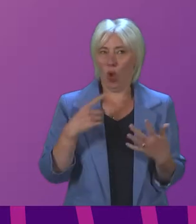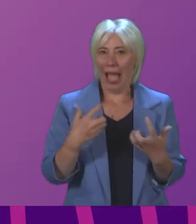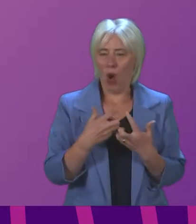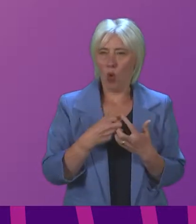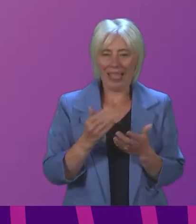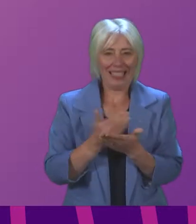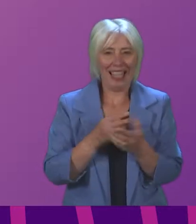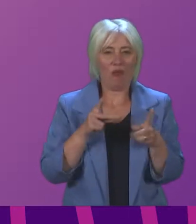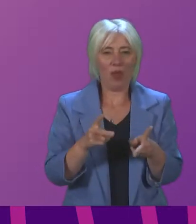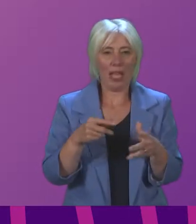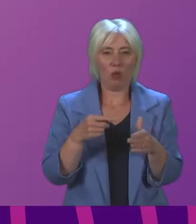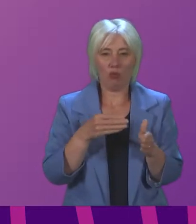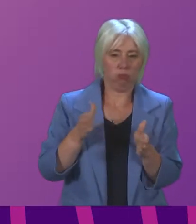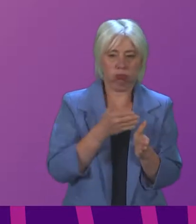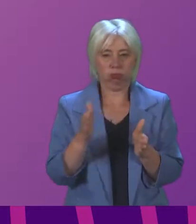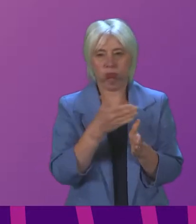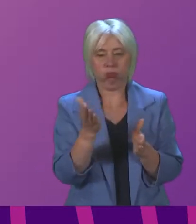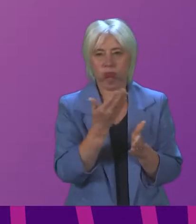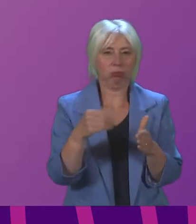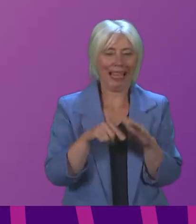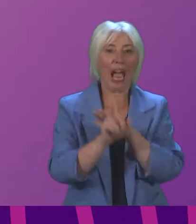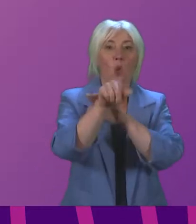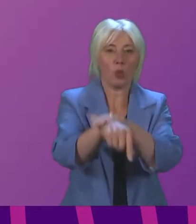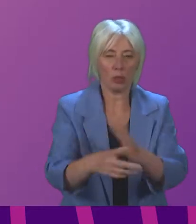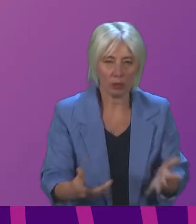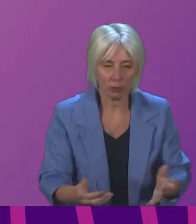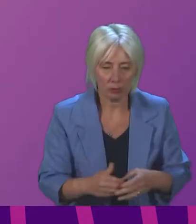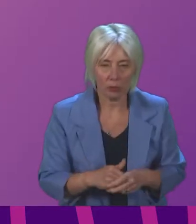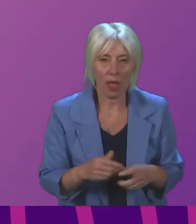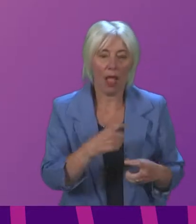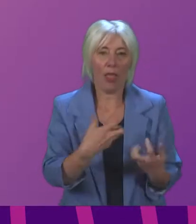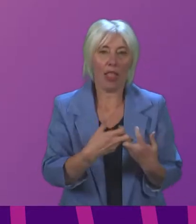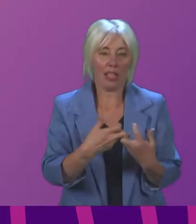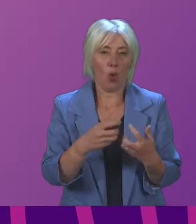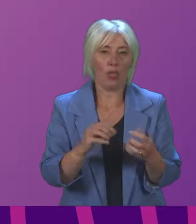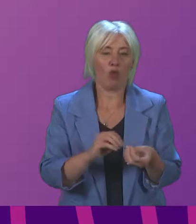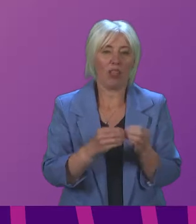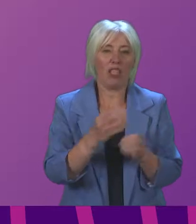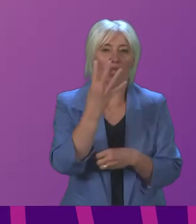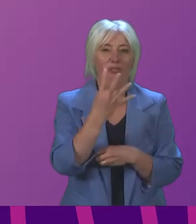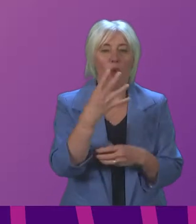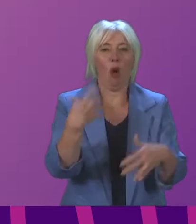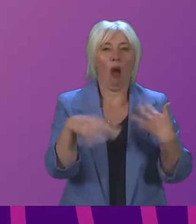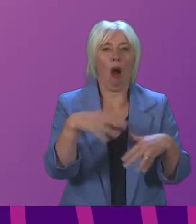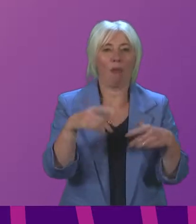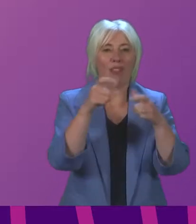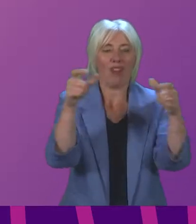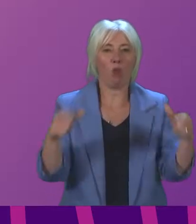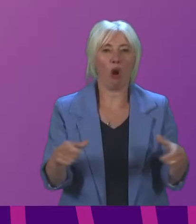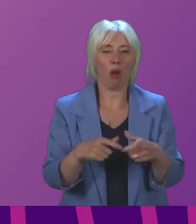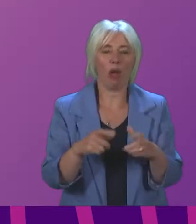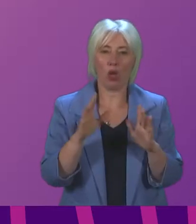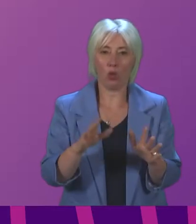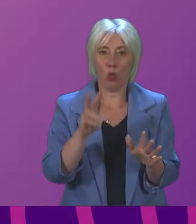out of that and how we could navigate our way through that and hence the creation of the Four Harms framework which acknowledged the